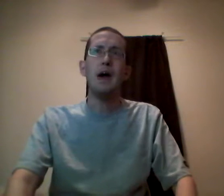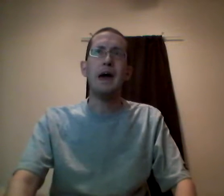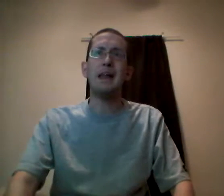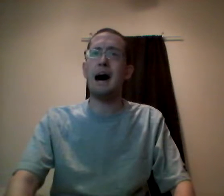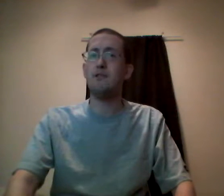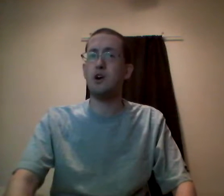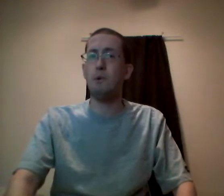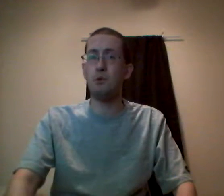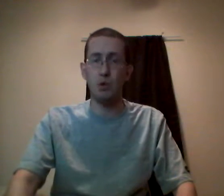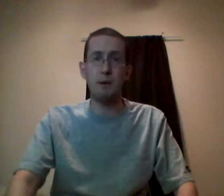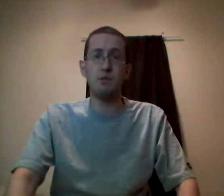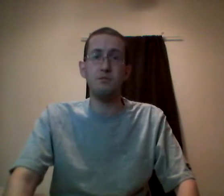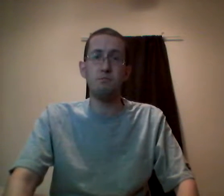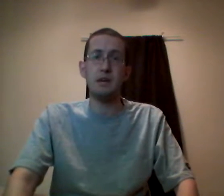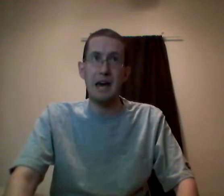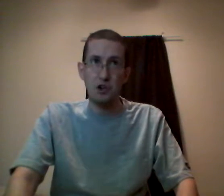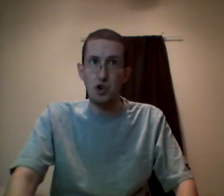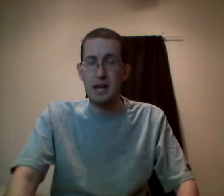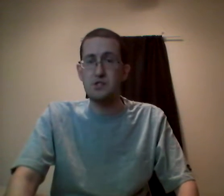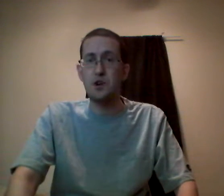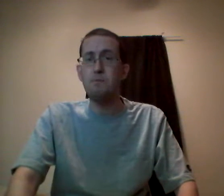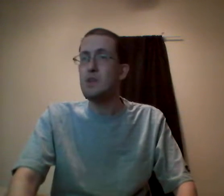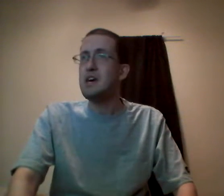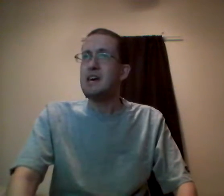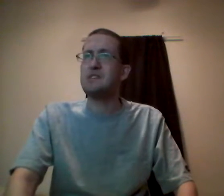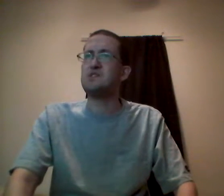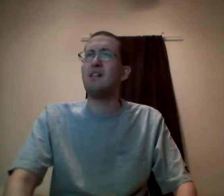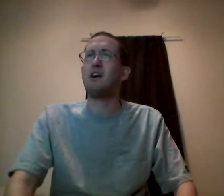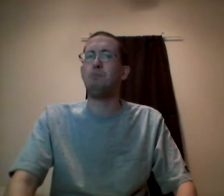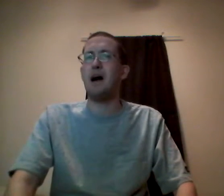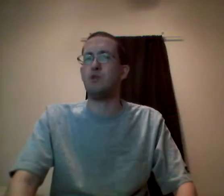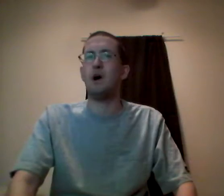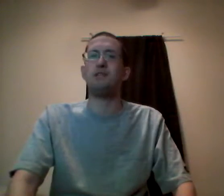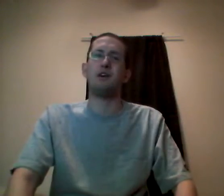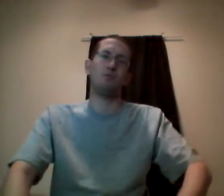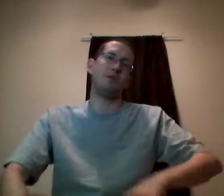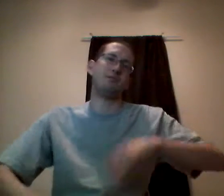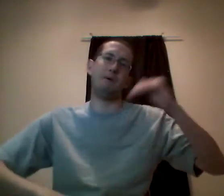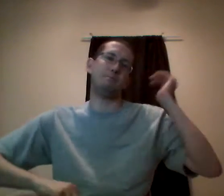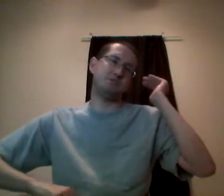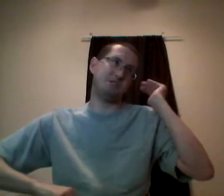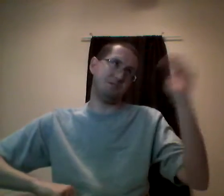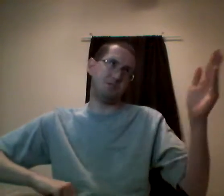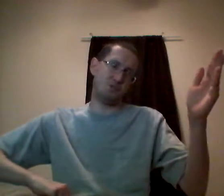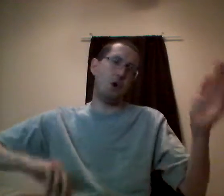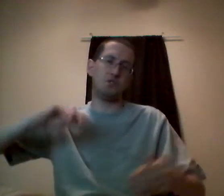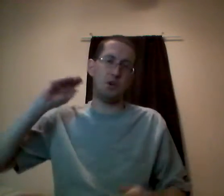And I have come up with what I believe to be a good answer. It's not like a black and white thing where like the Bible says this is wrong so